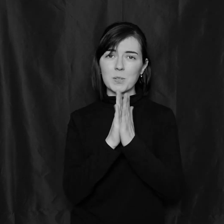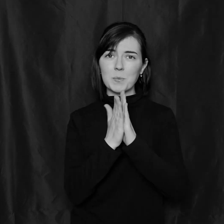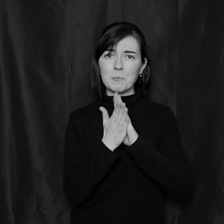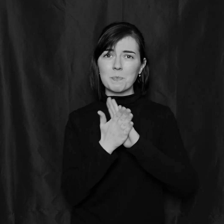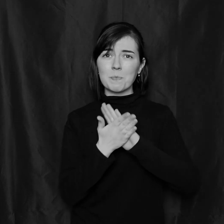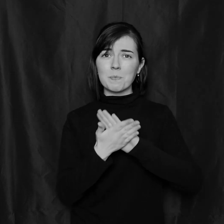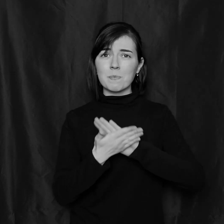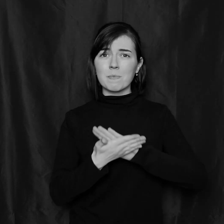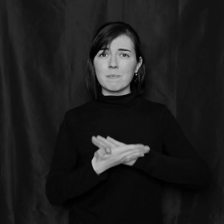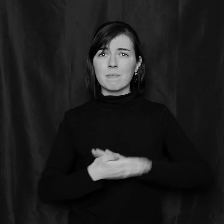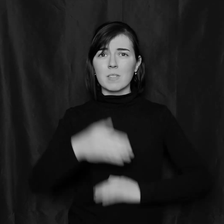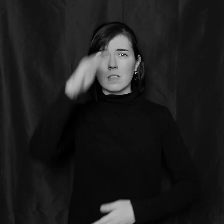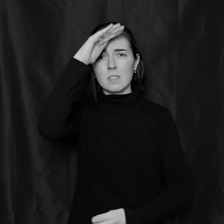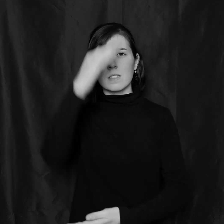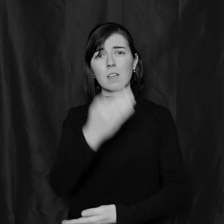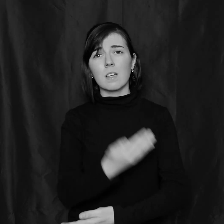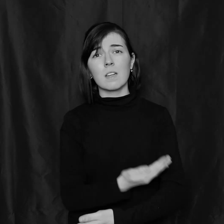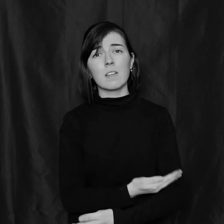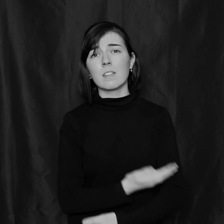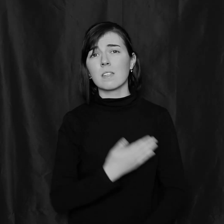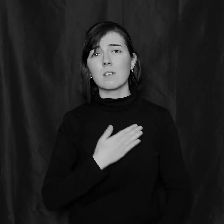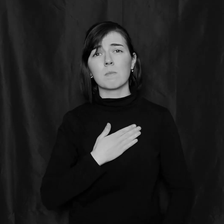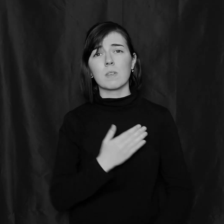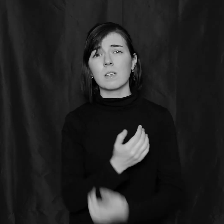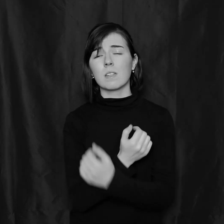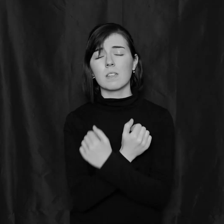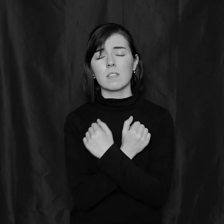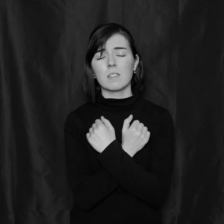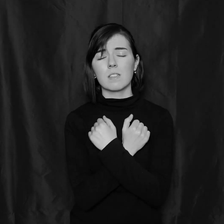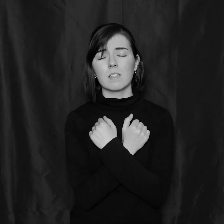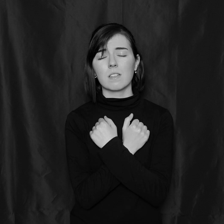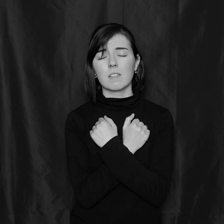the Son of my love.